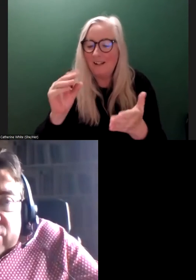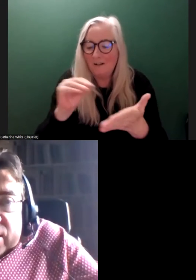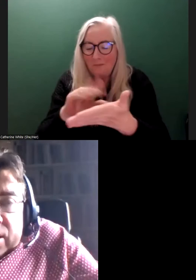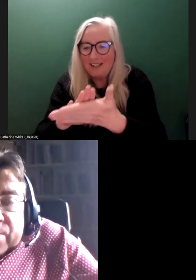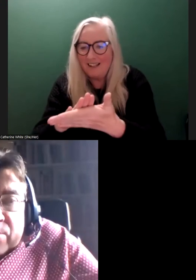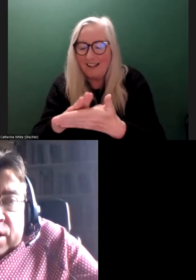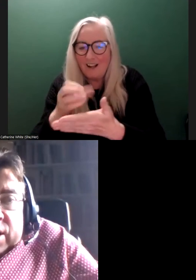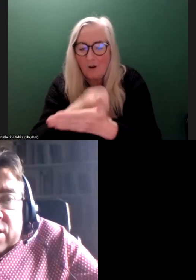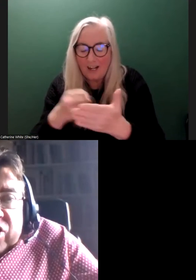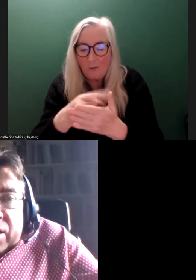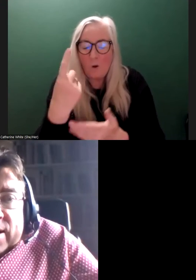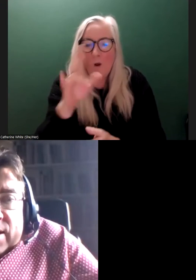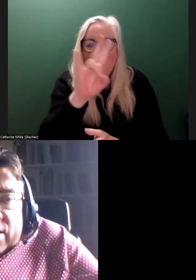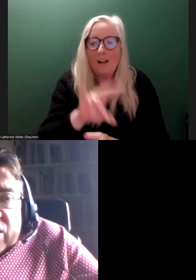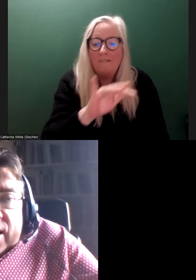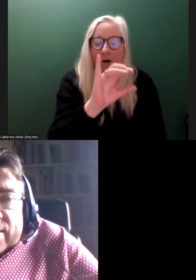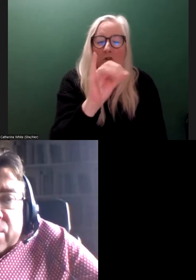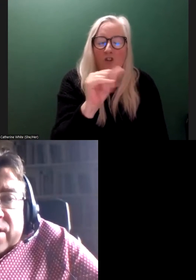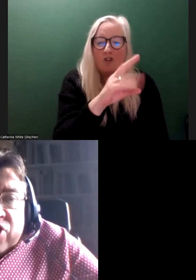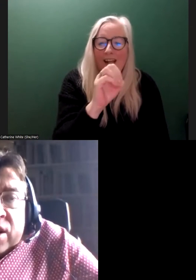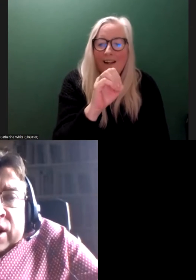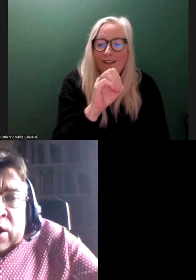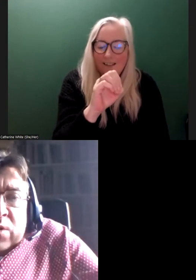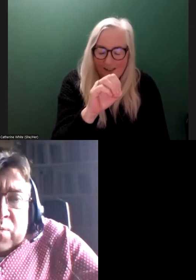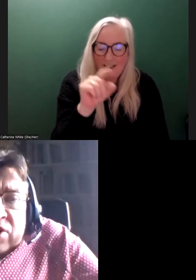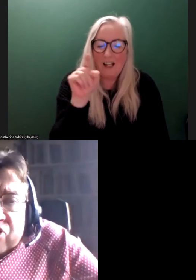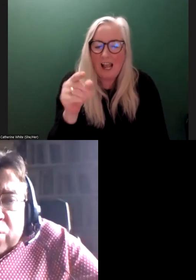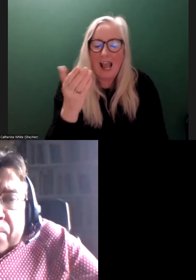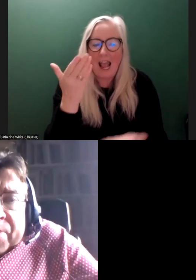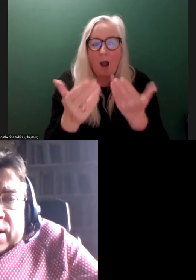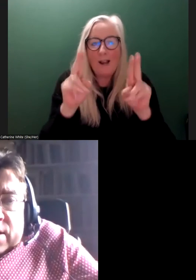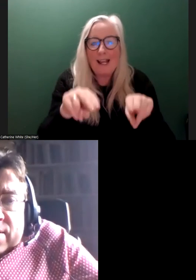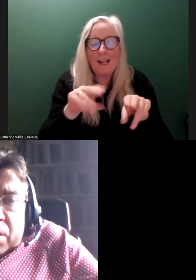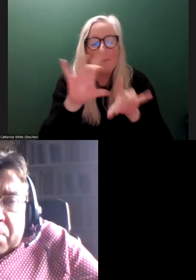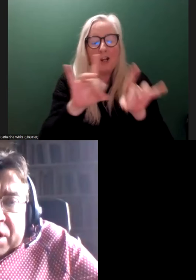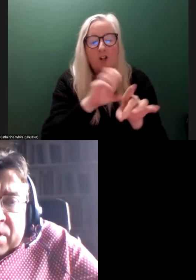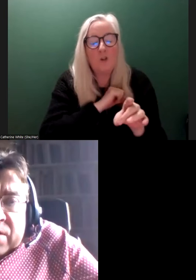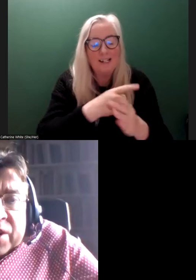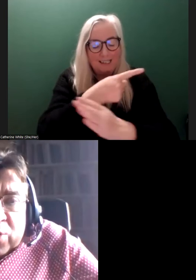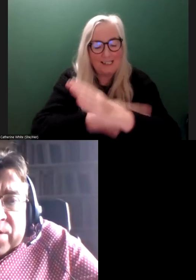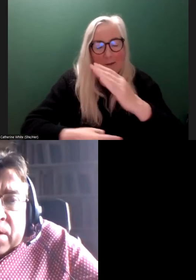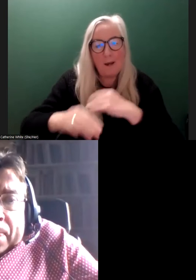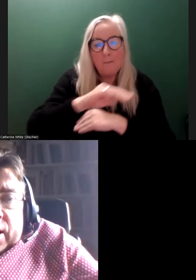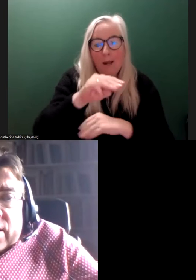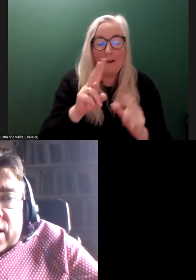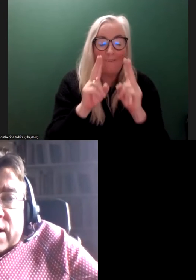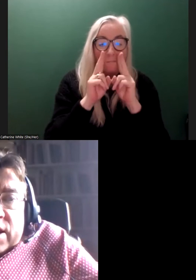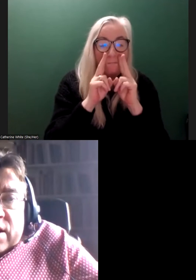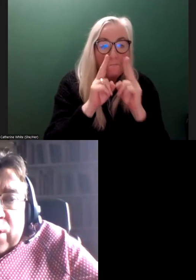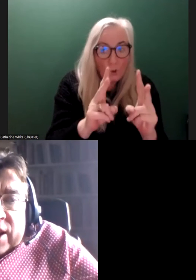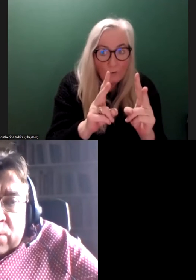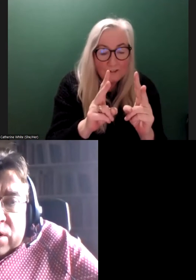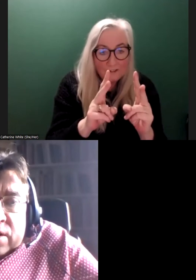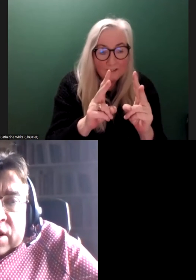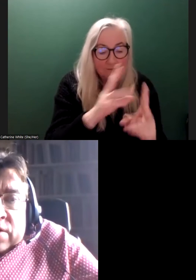question in here from Jane Madden and Jane asked the question, how can we ensure that disabled people's views are taken